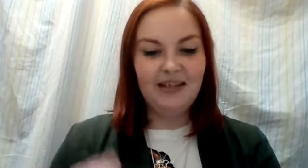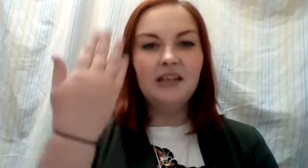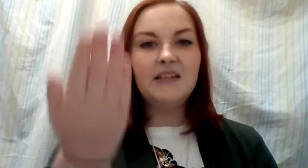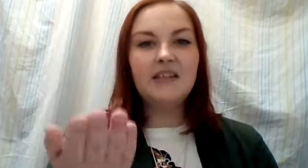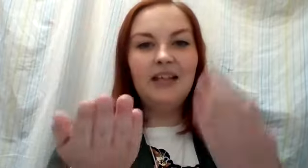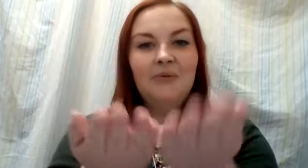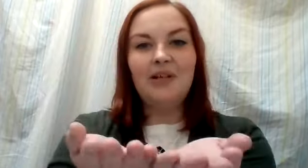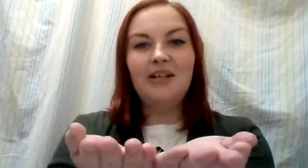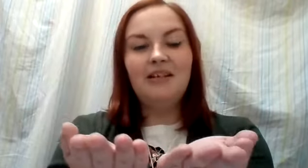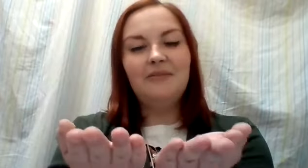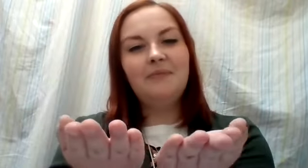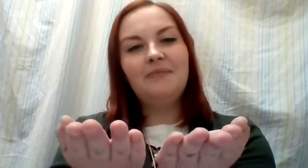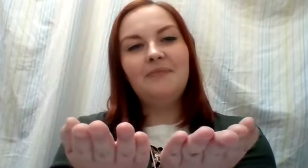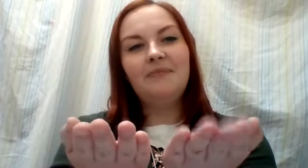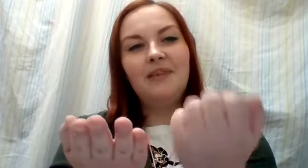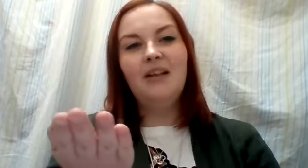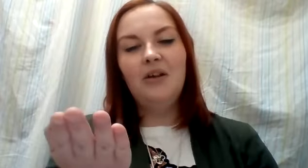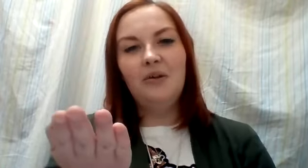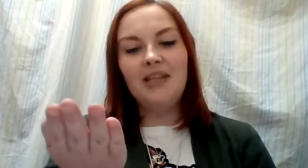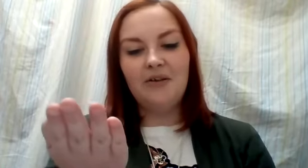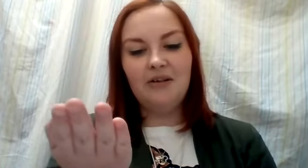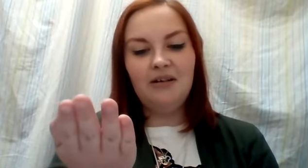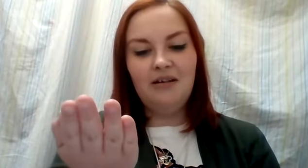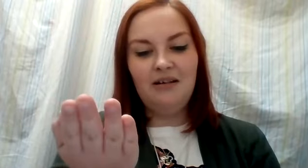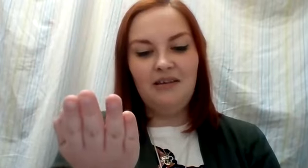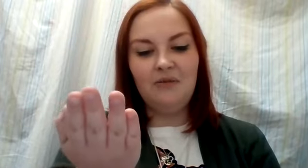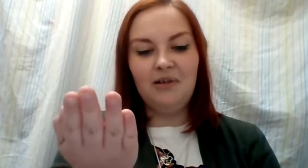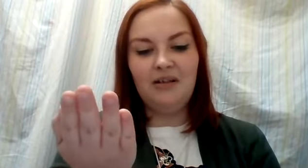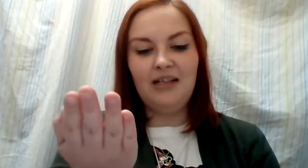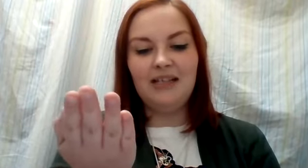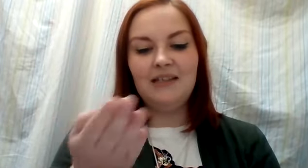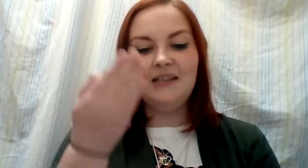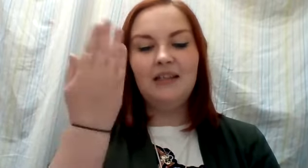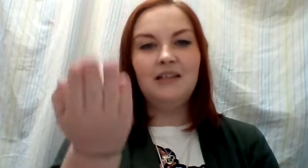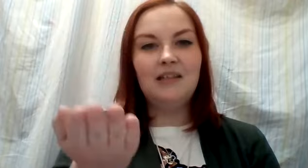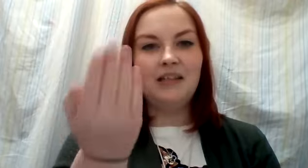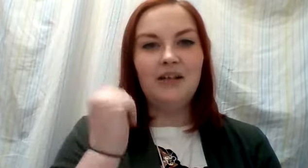Slower. Without R the word is slow.